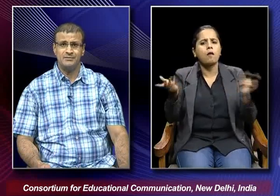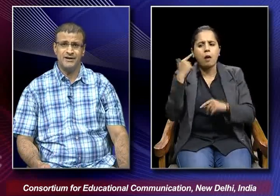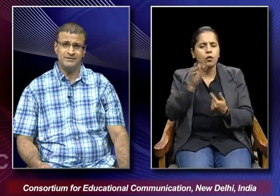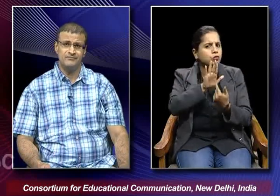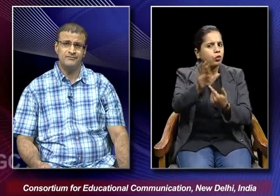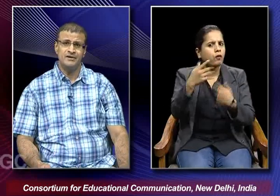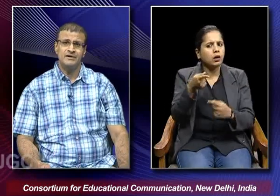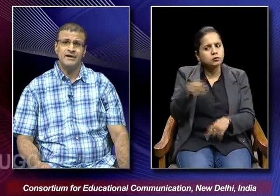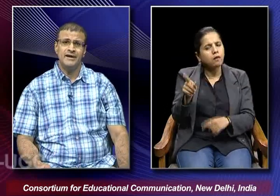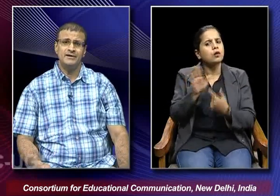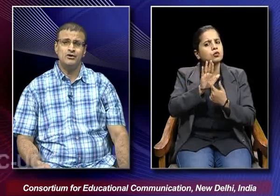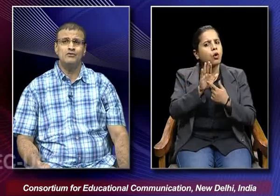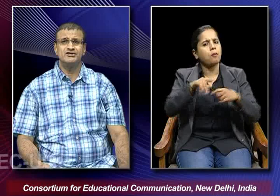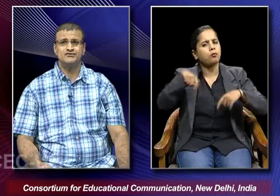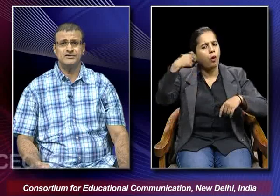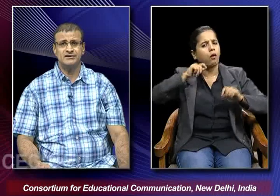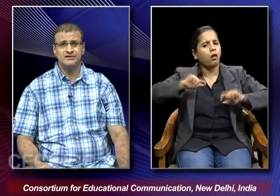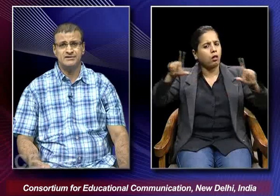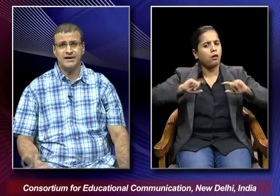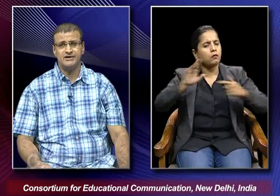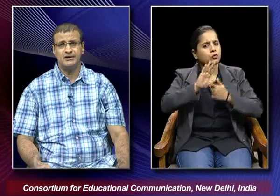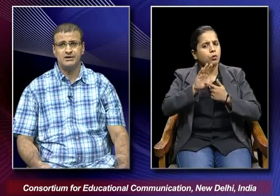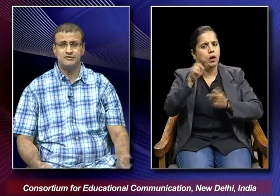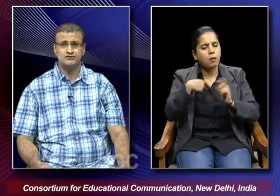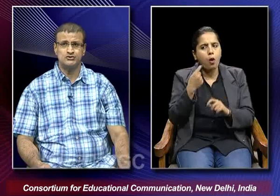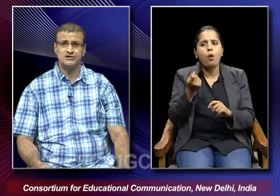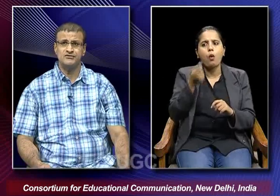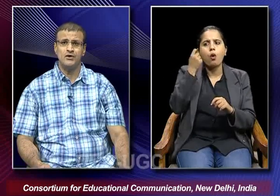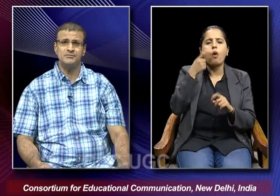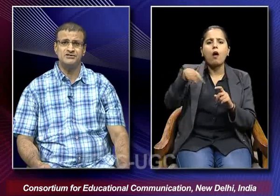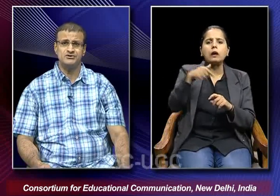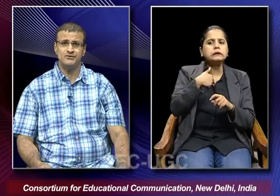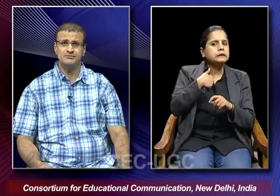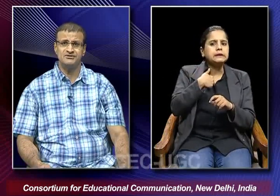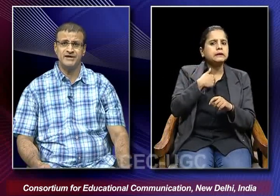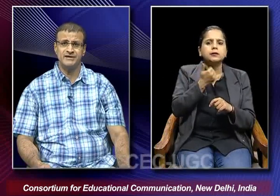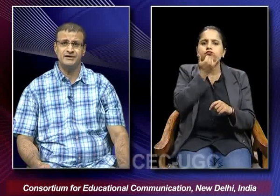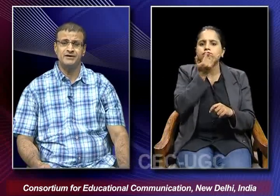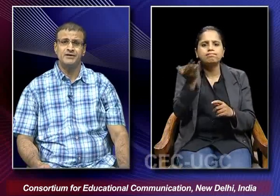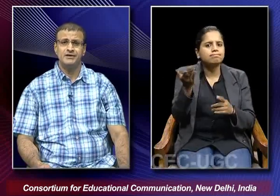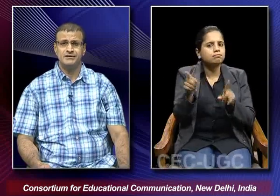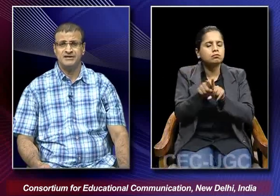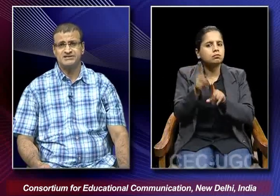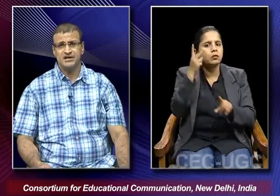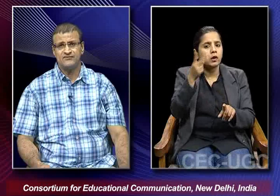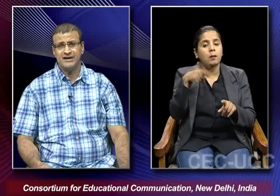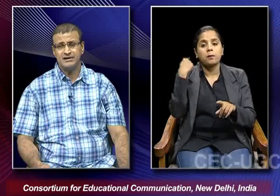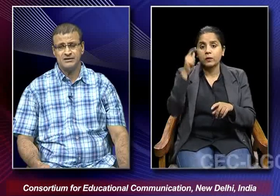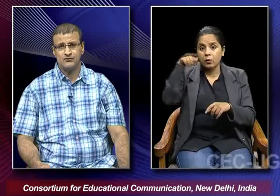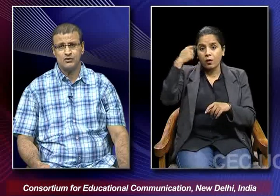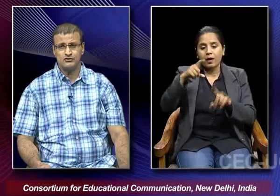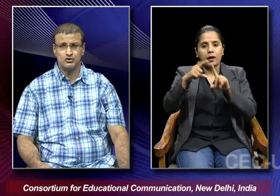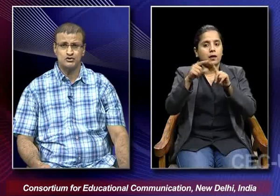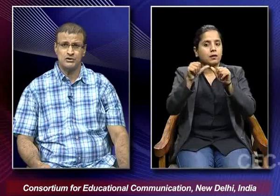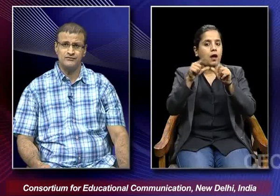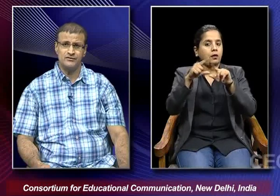him. And he always furthered the idea of social reform in his films. And Dada Sahib Falke